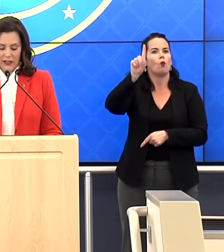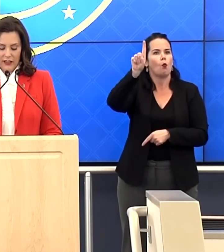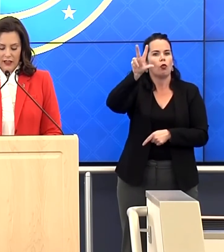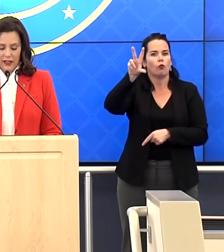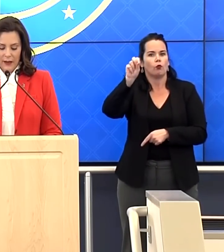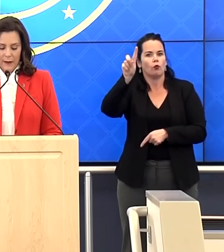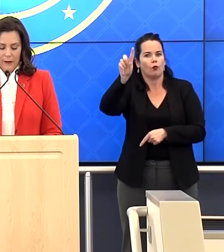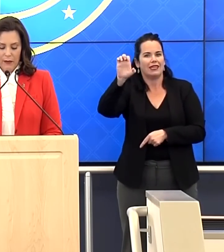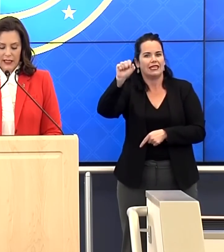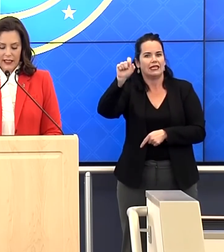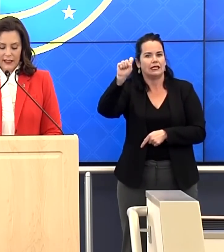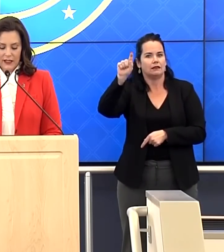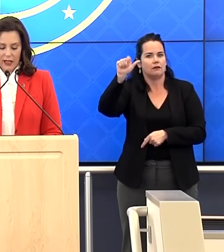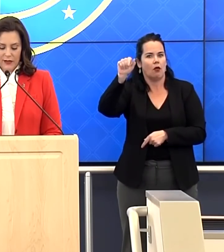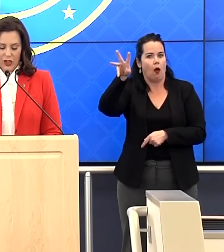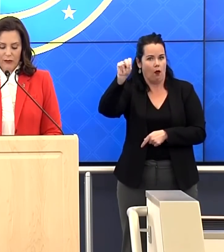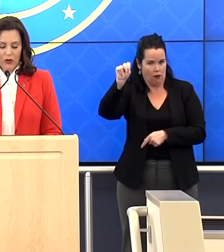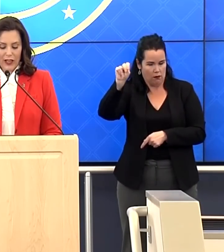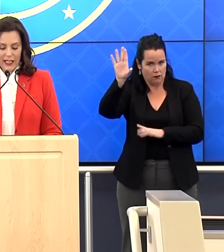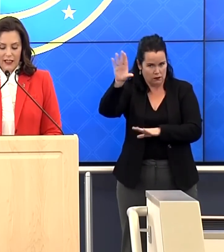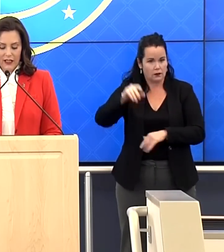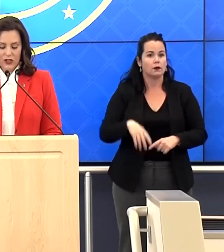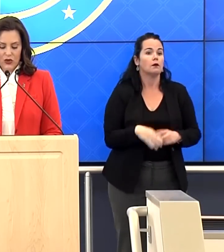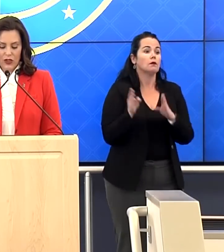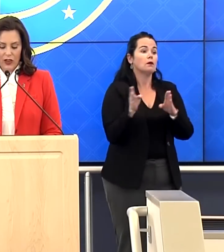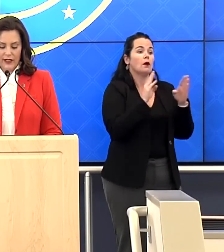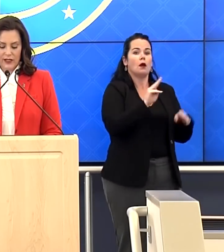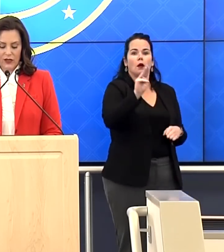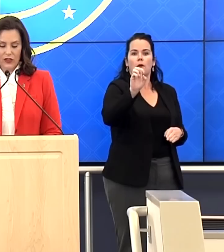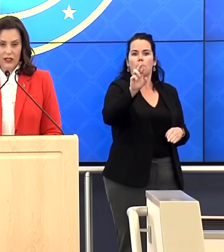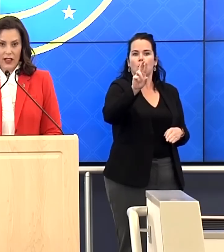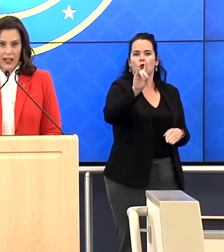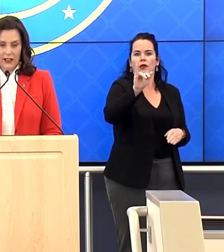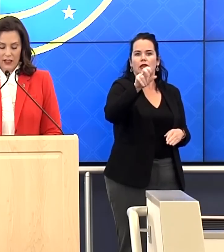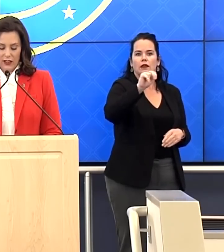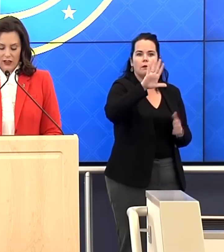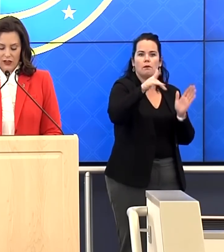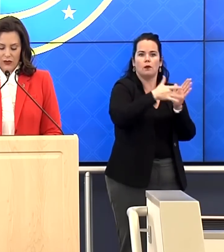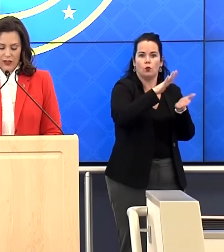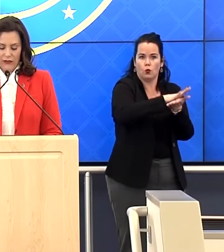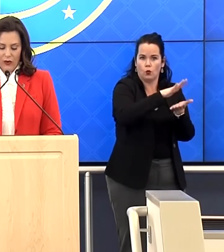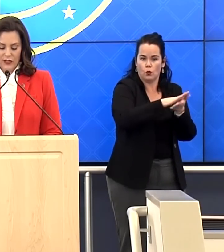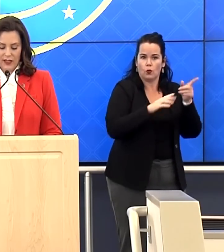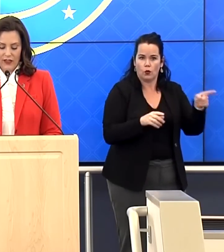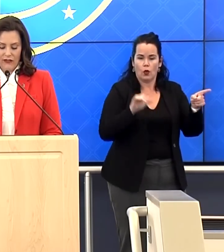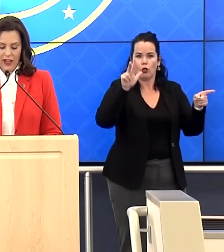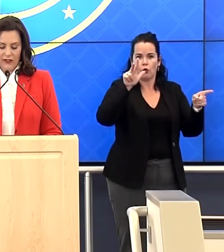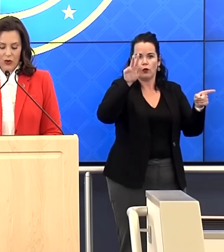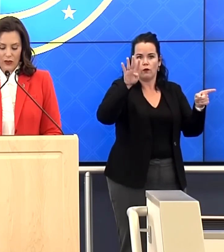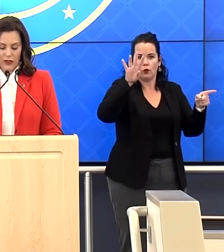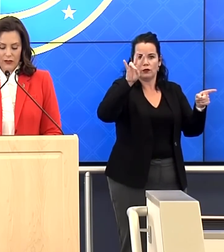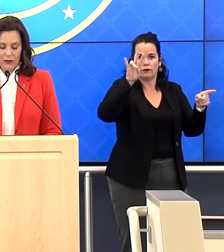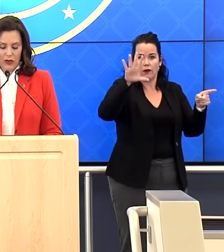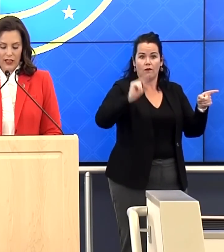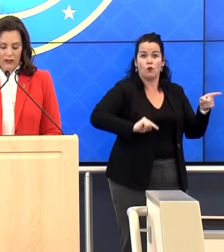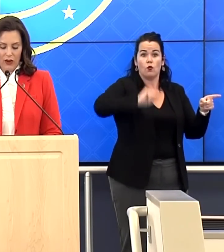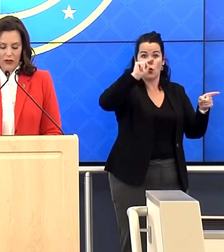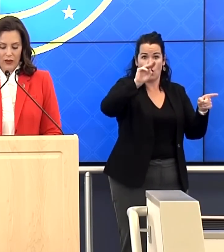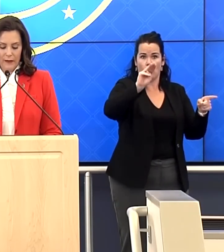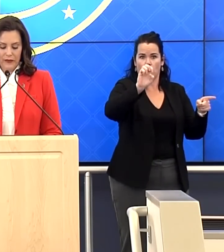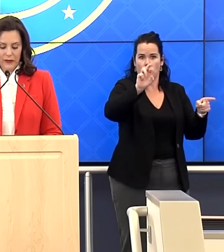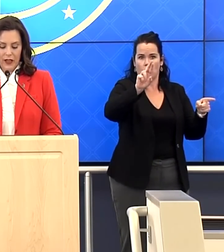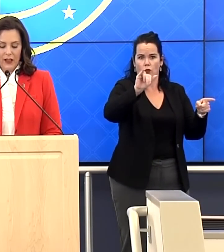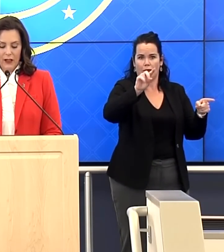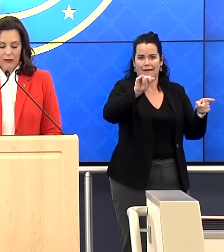East Lawn, Meridian Junior High School at 3475 North Meridian